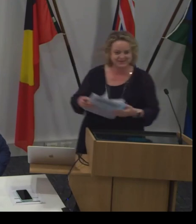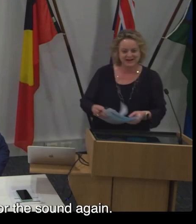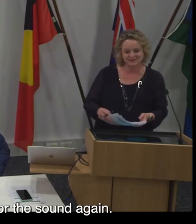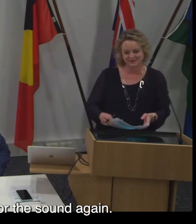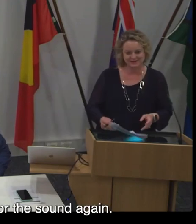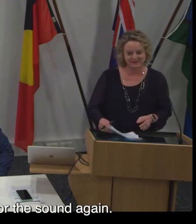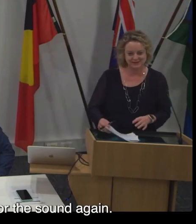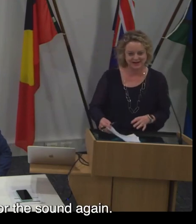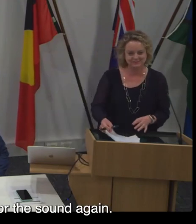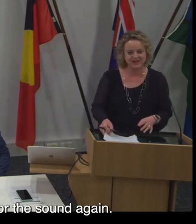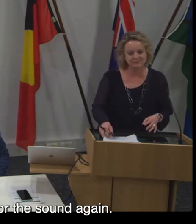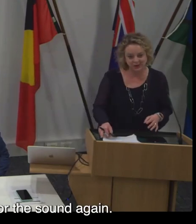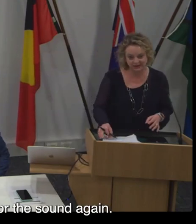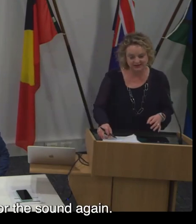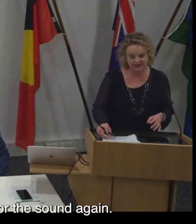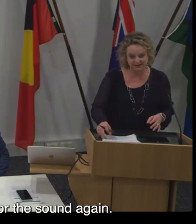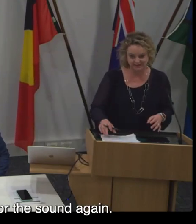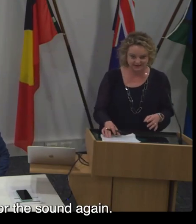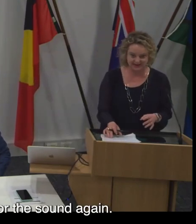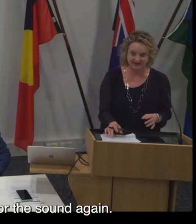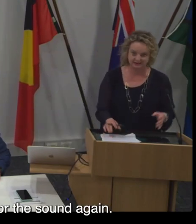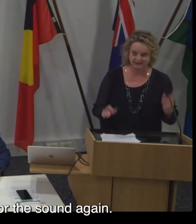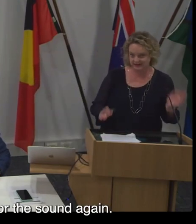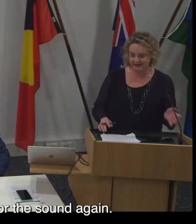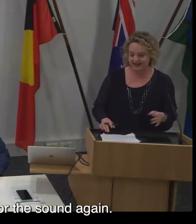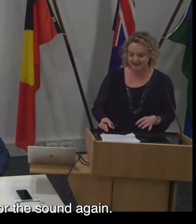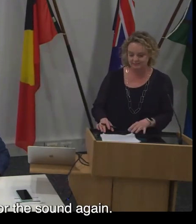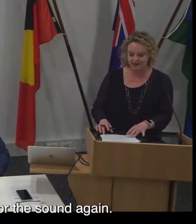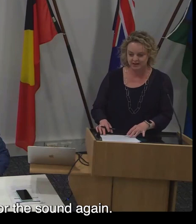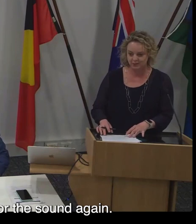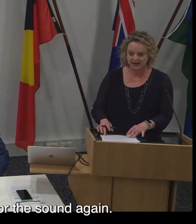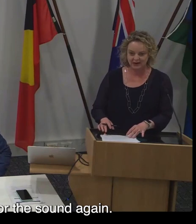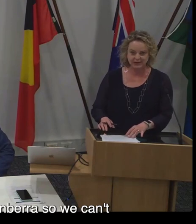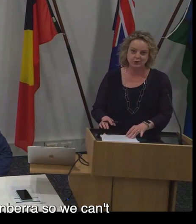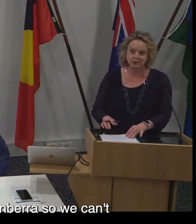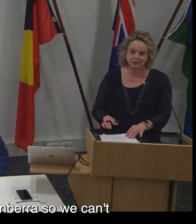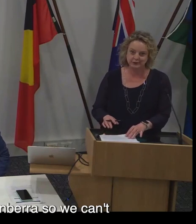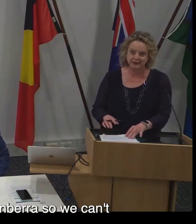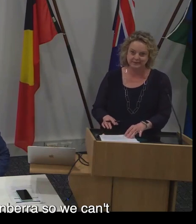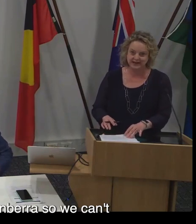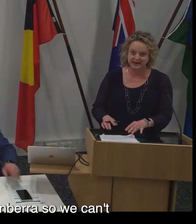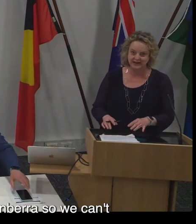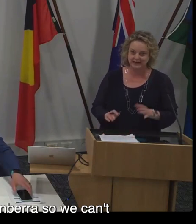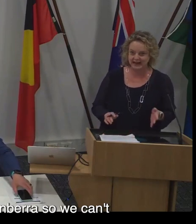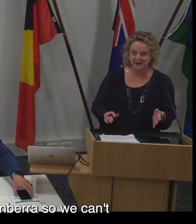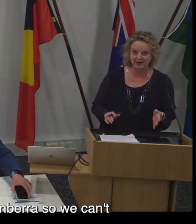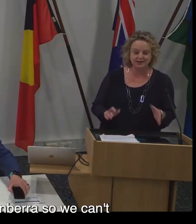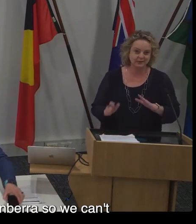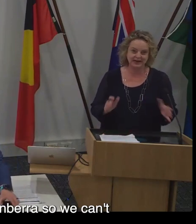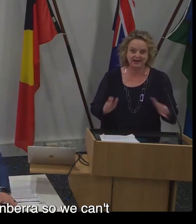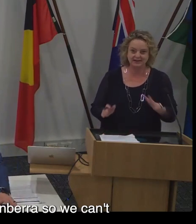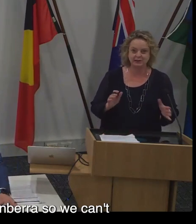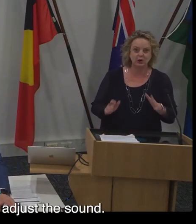So, afternoon everyone. Apologies for the sound again. We are in an auditorium here in